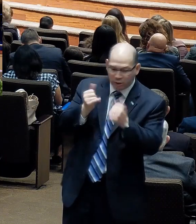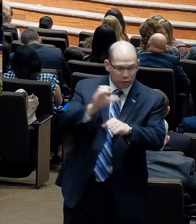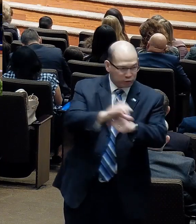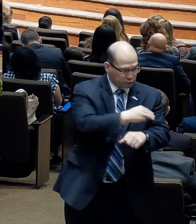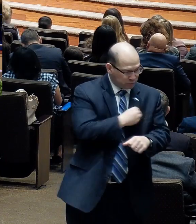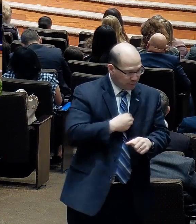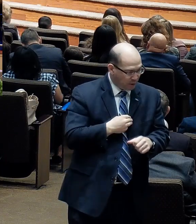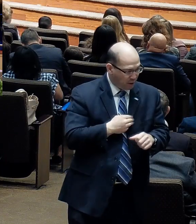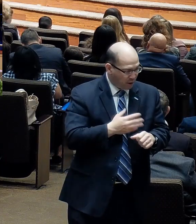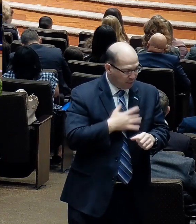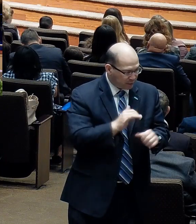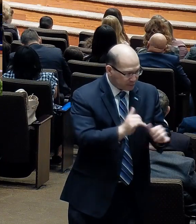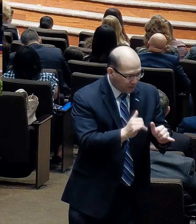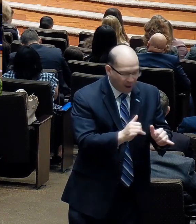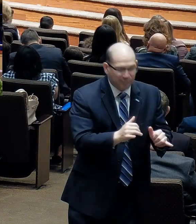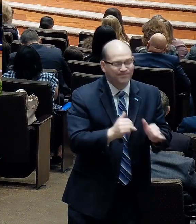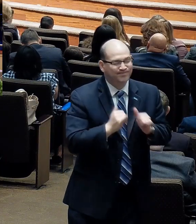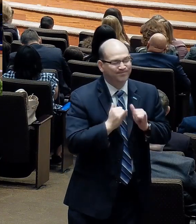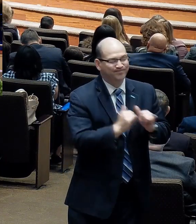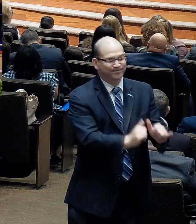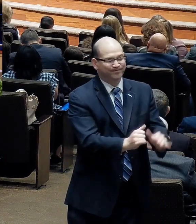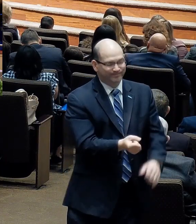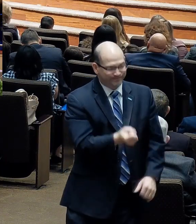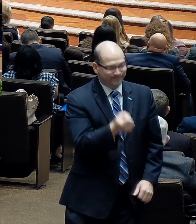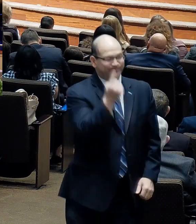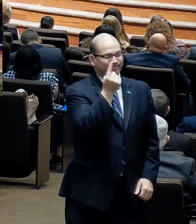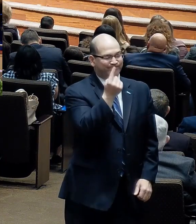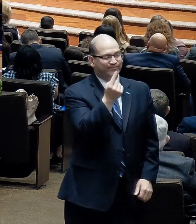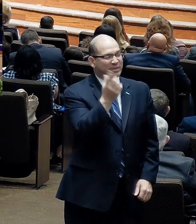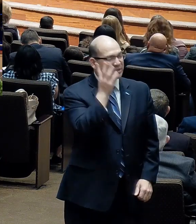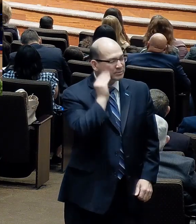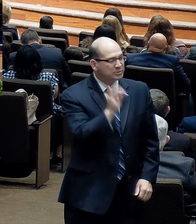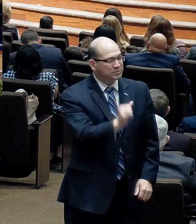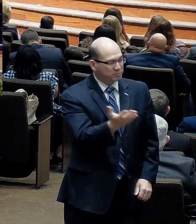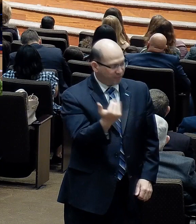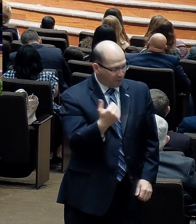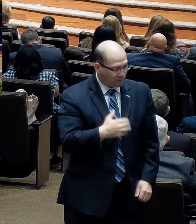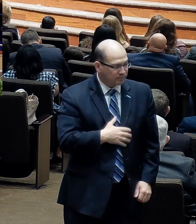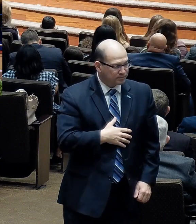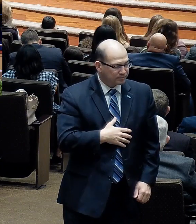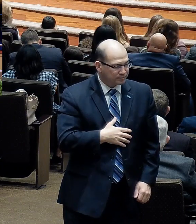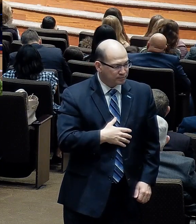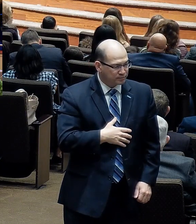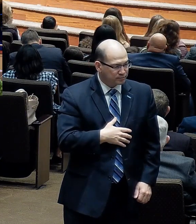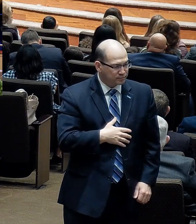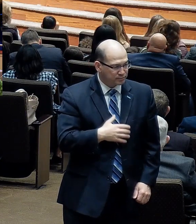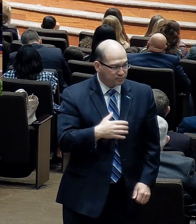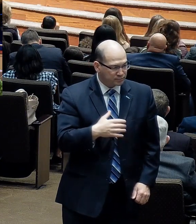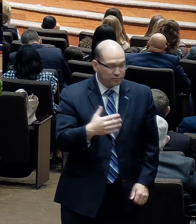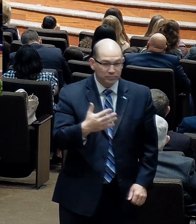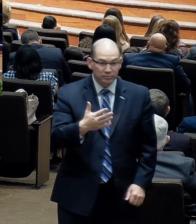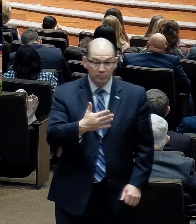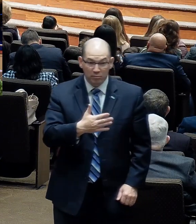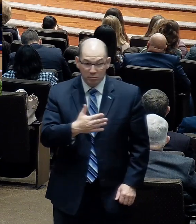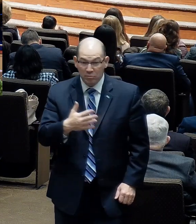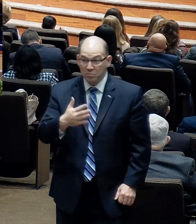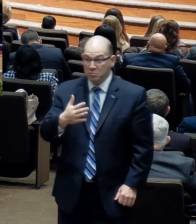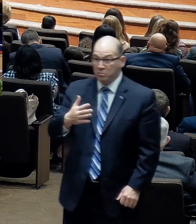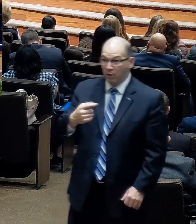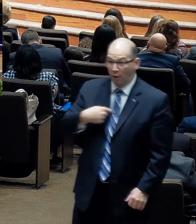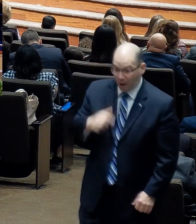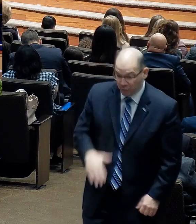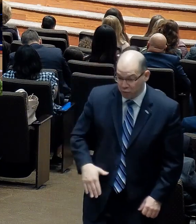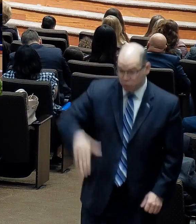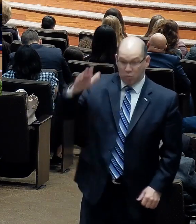of softening our hearts. I was raised by a single parent, a single mom. This doesn't mean that somebody that wasn't can't care for a